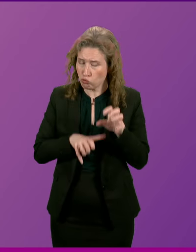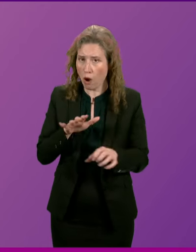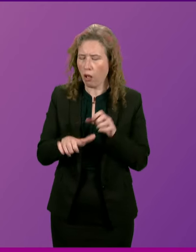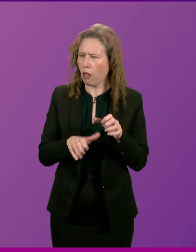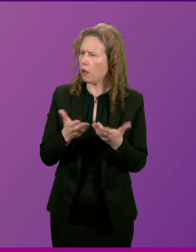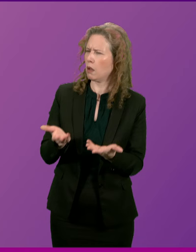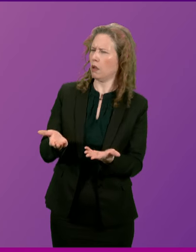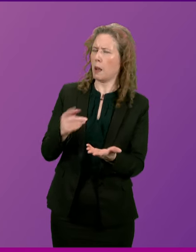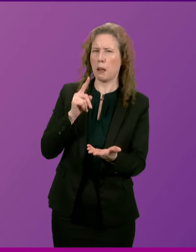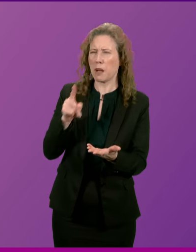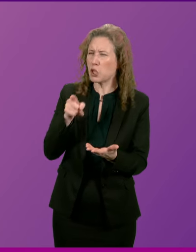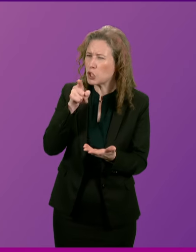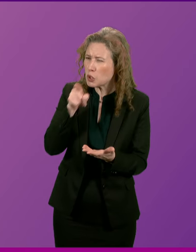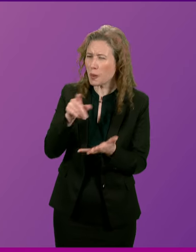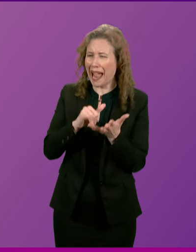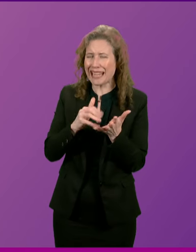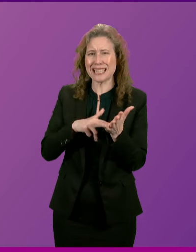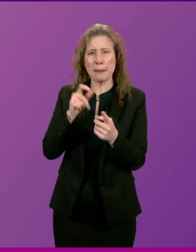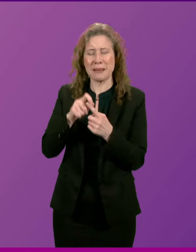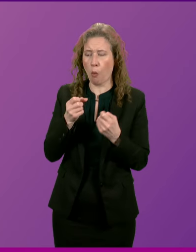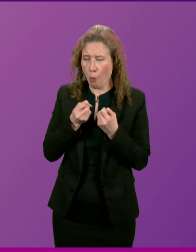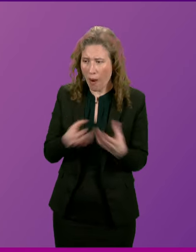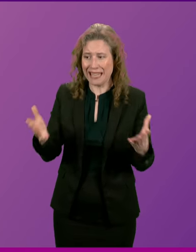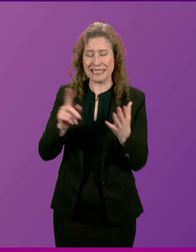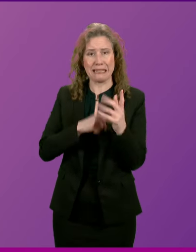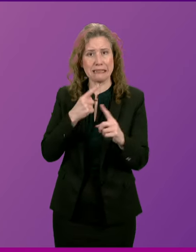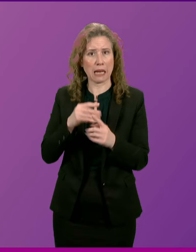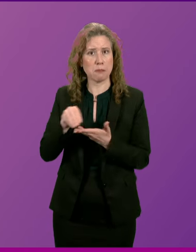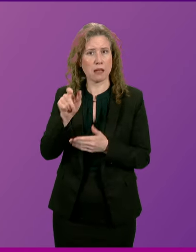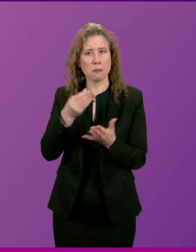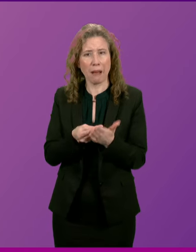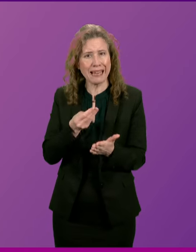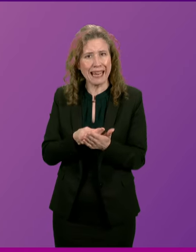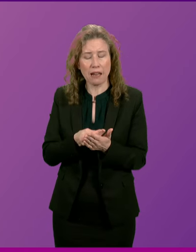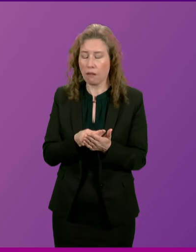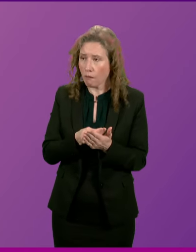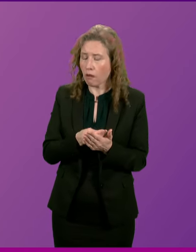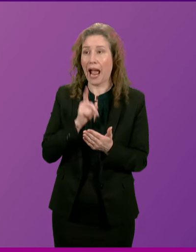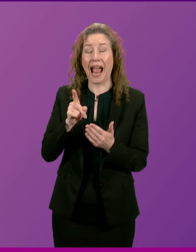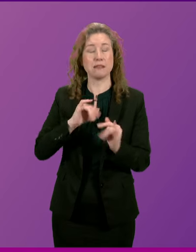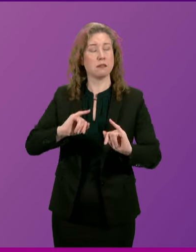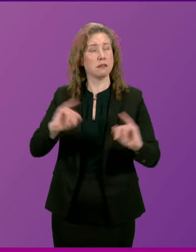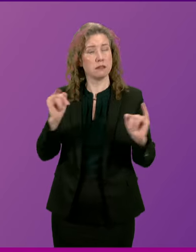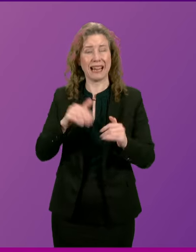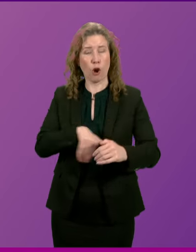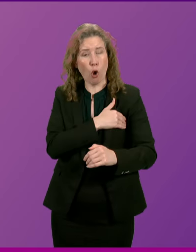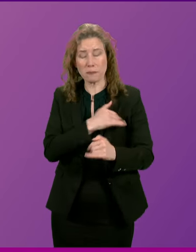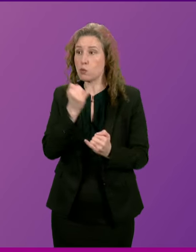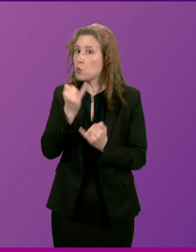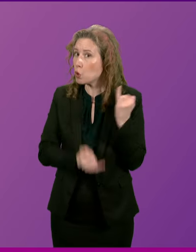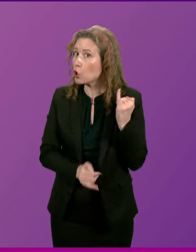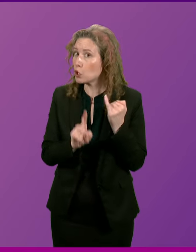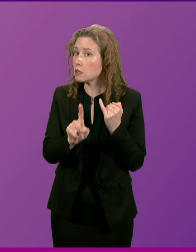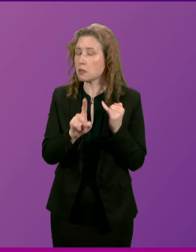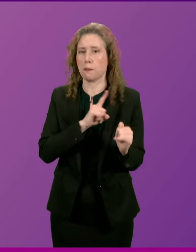unforgivable that the SNP are wasting taxpayers' money. And the scale of the incompetence goes even further,